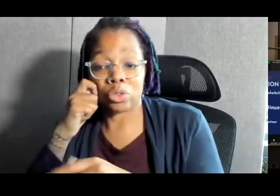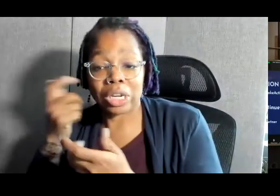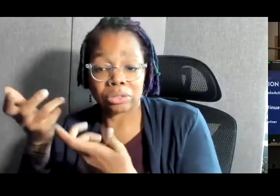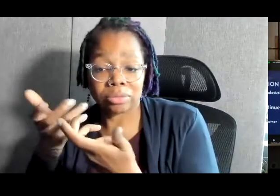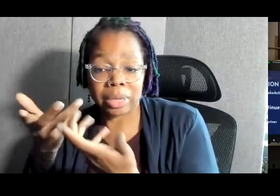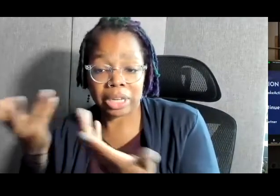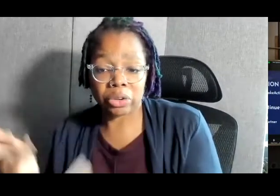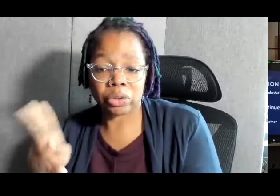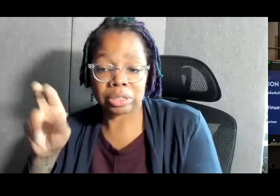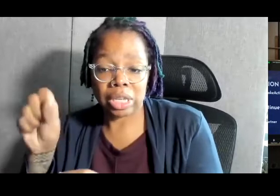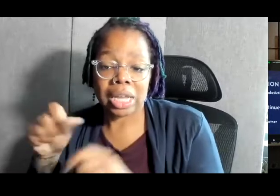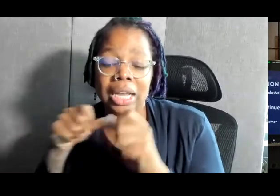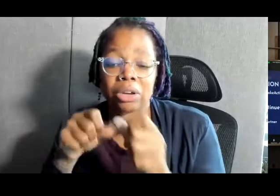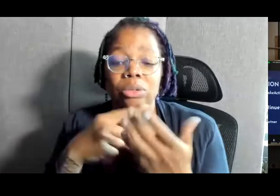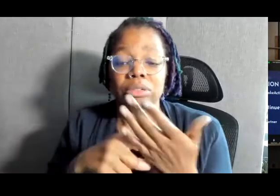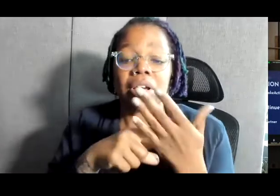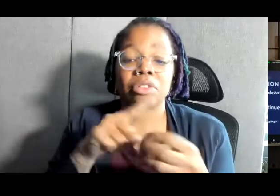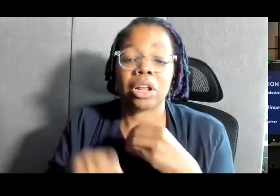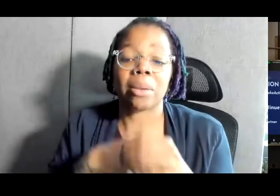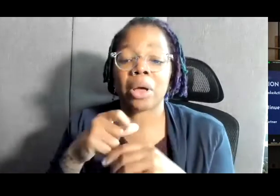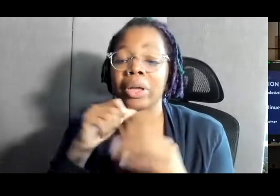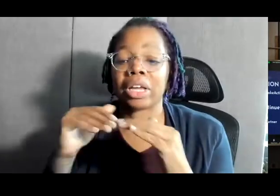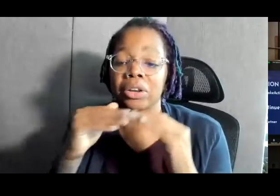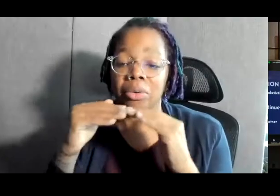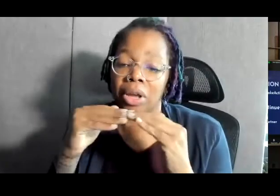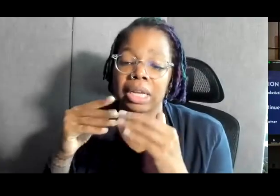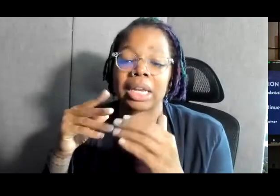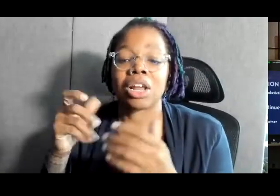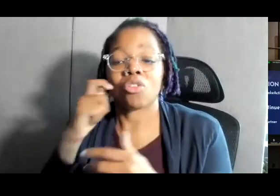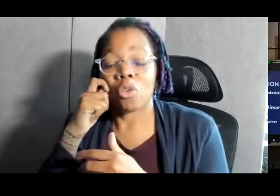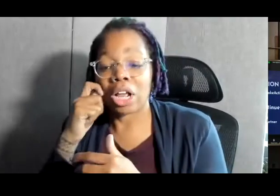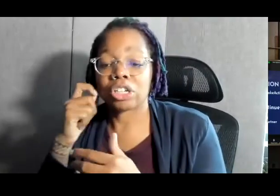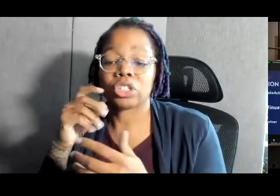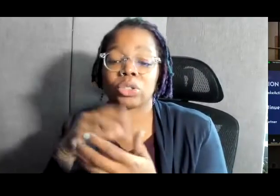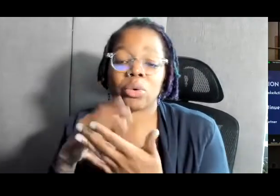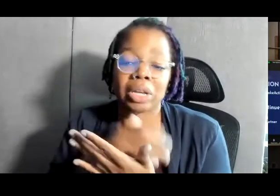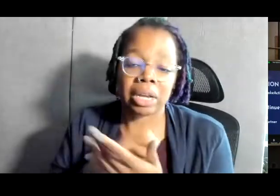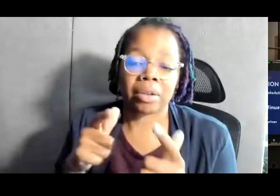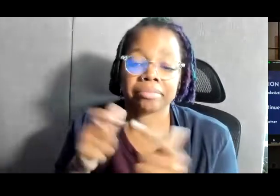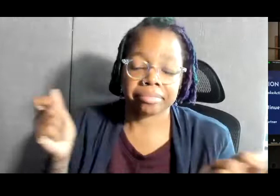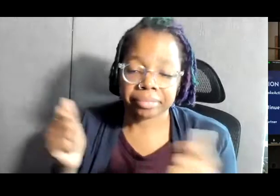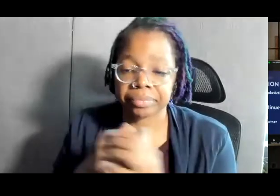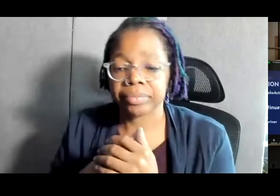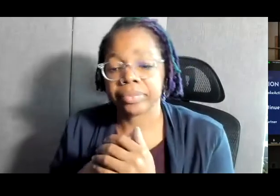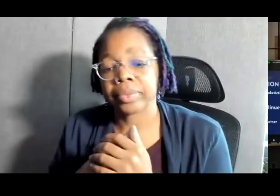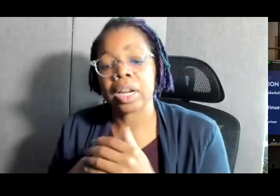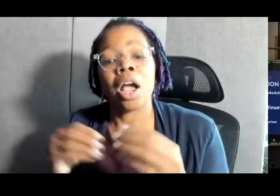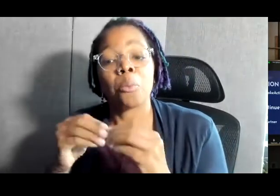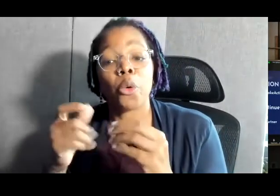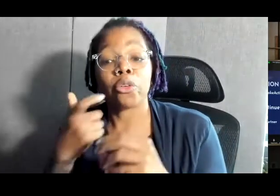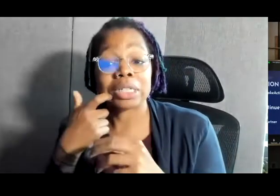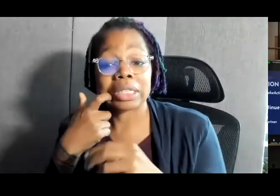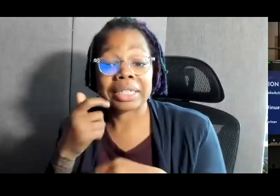conversations about inequality, racial inequality, income inequality, and so on and so forth. And more recently,